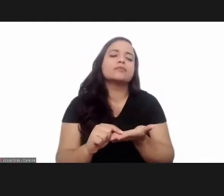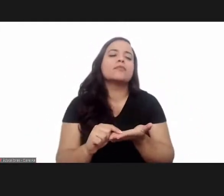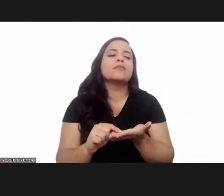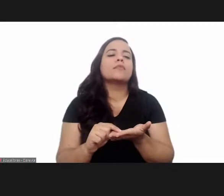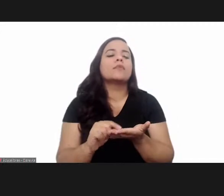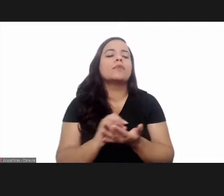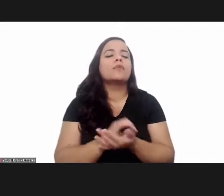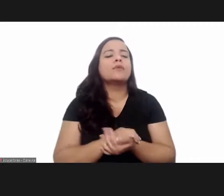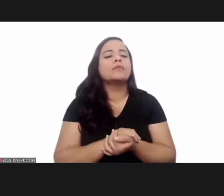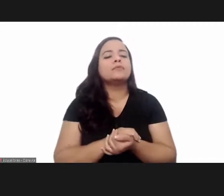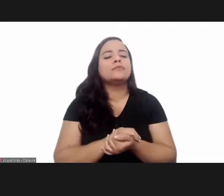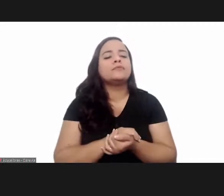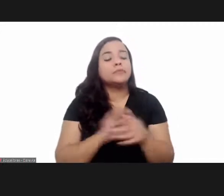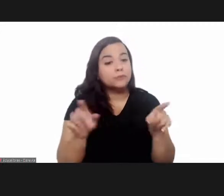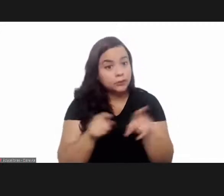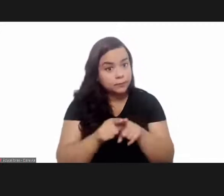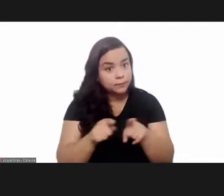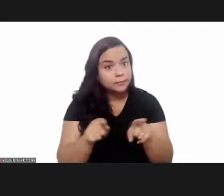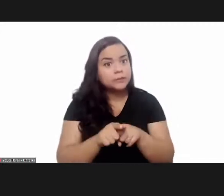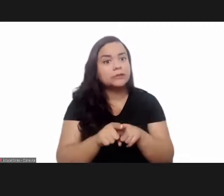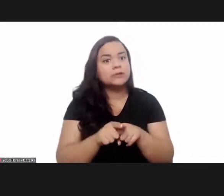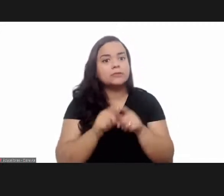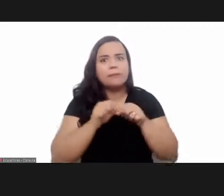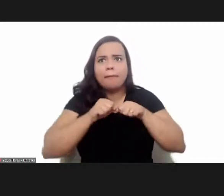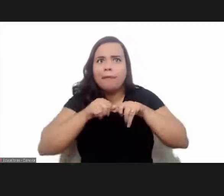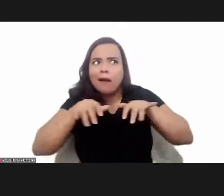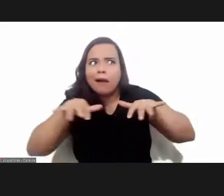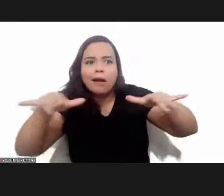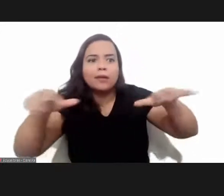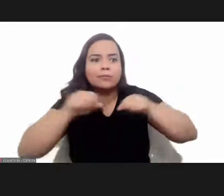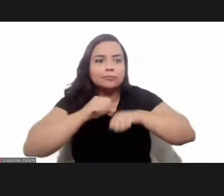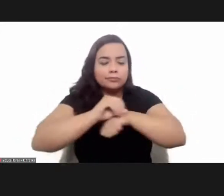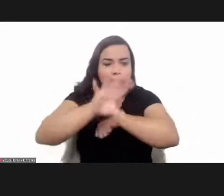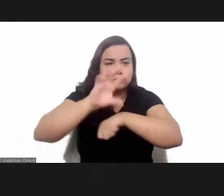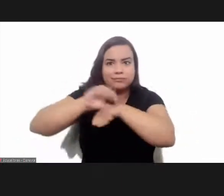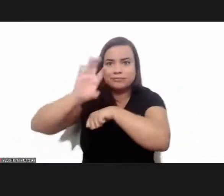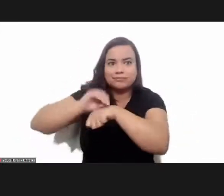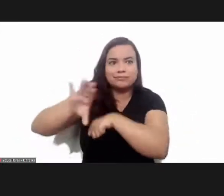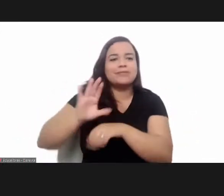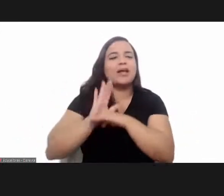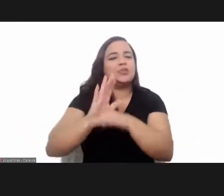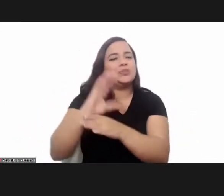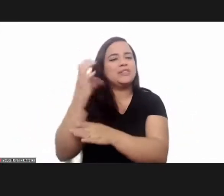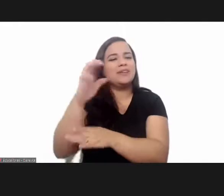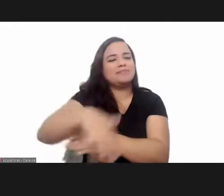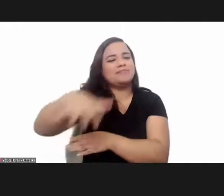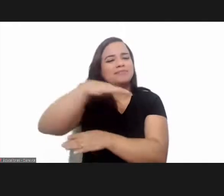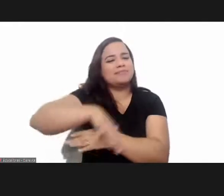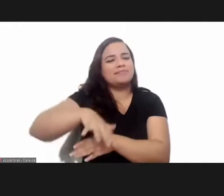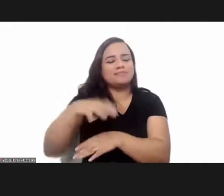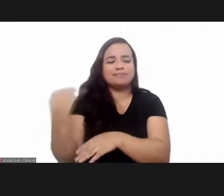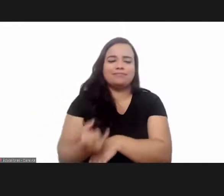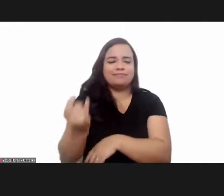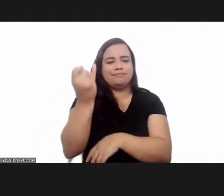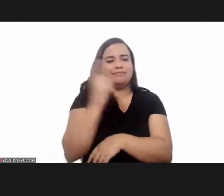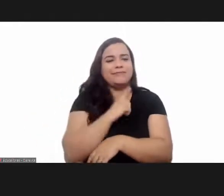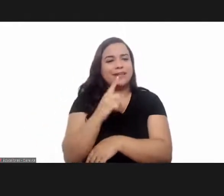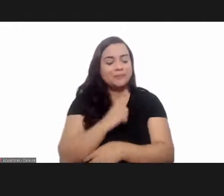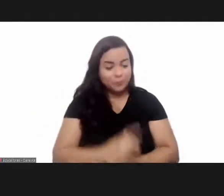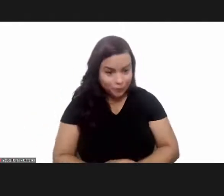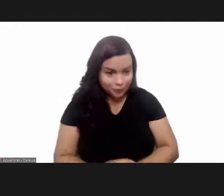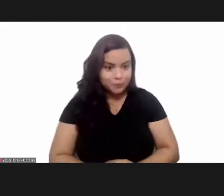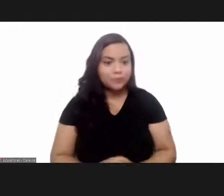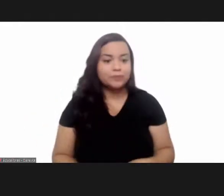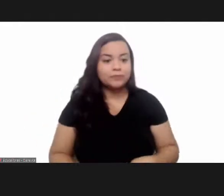memorias and with this publicity we're making a further scientific contribution of the utmost importance